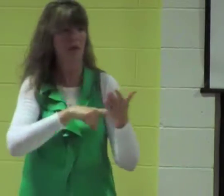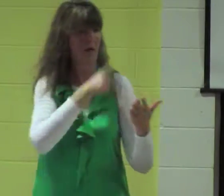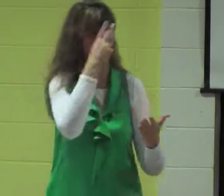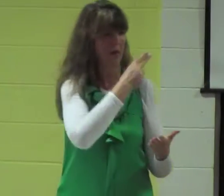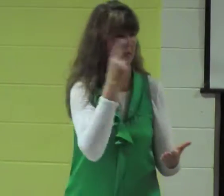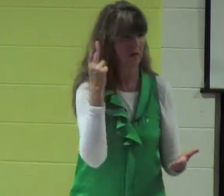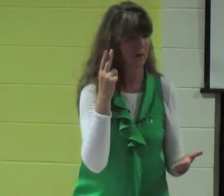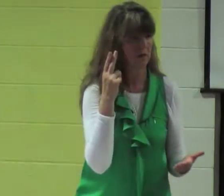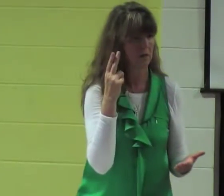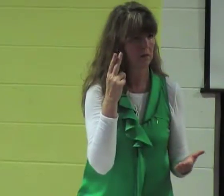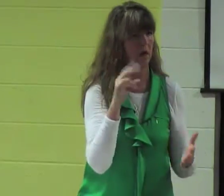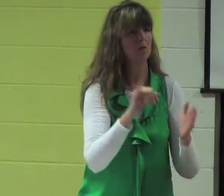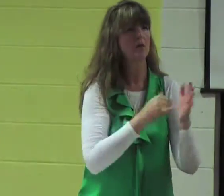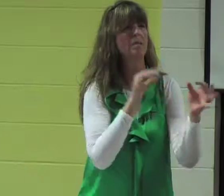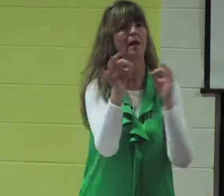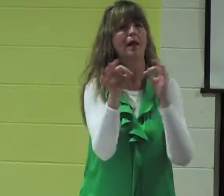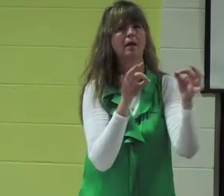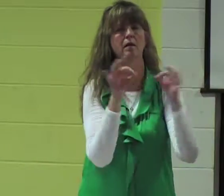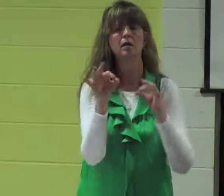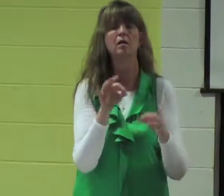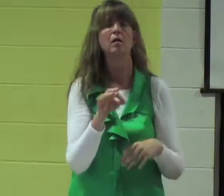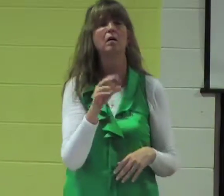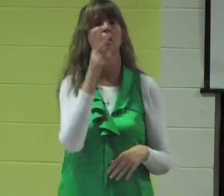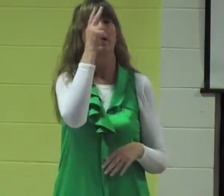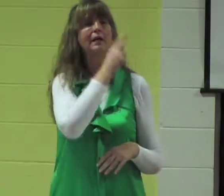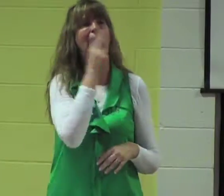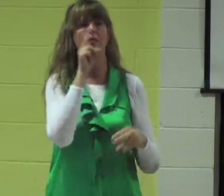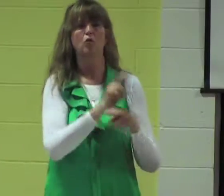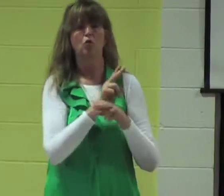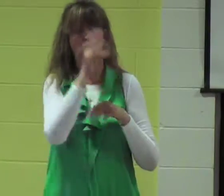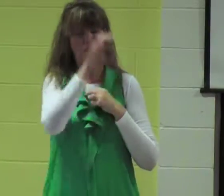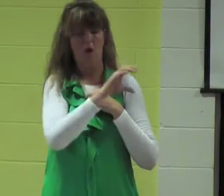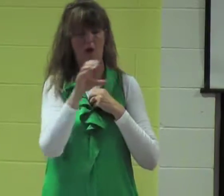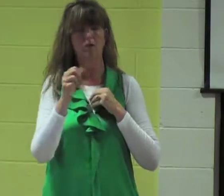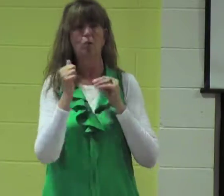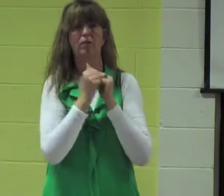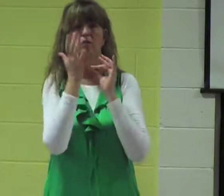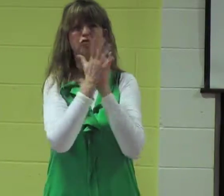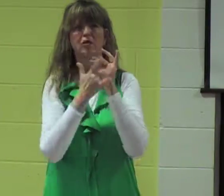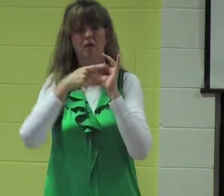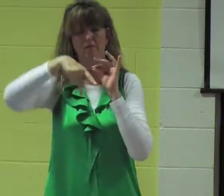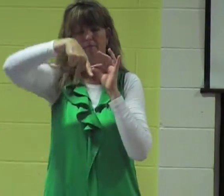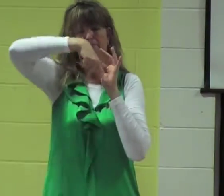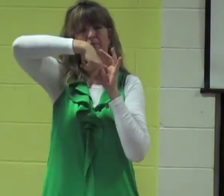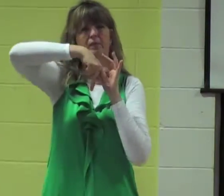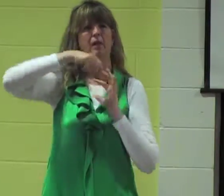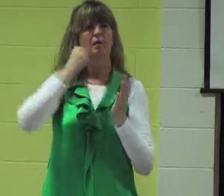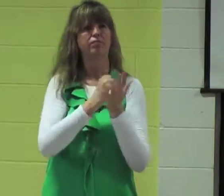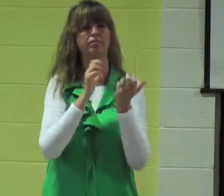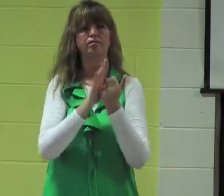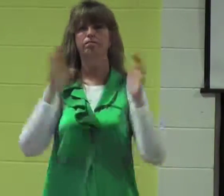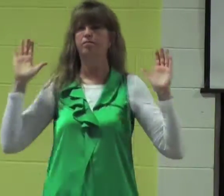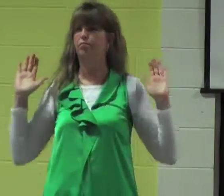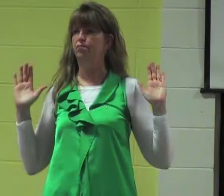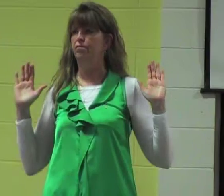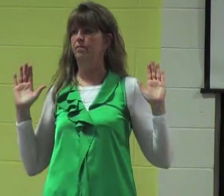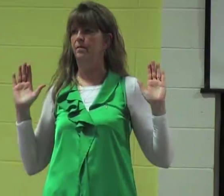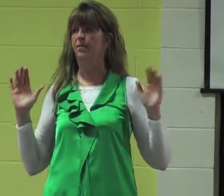And I'm not criticizing Catholicism, I'm just trying to explain something. Catholics will wear